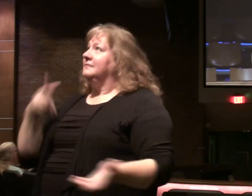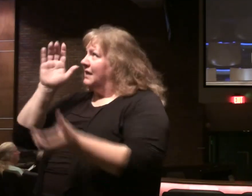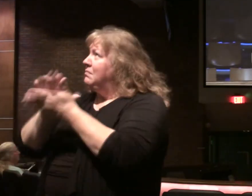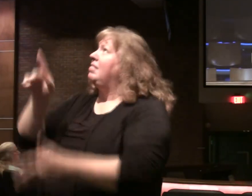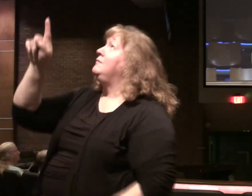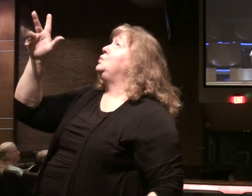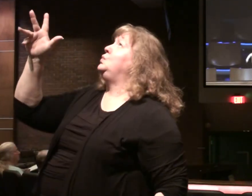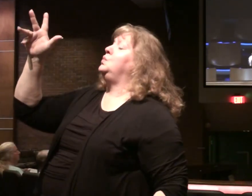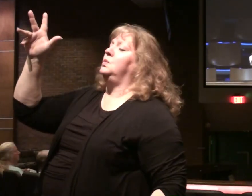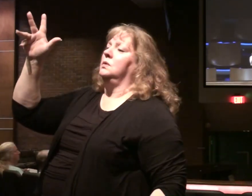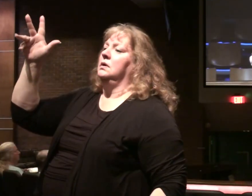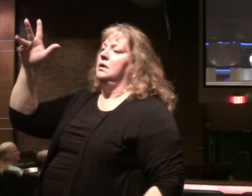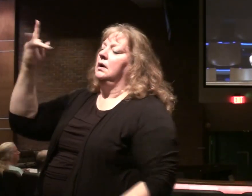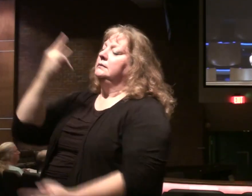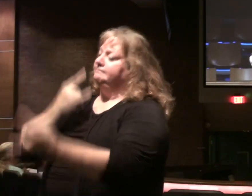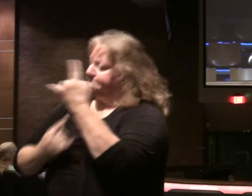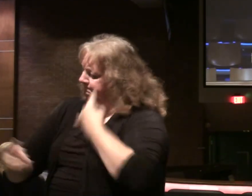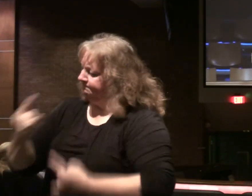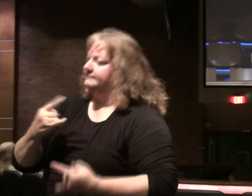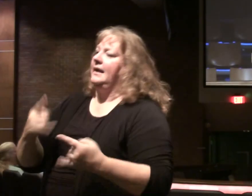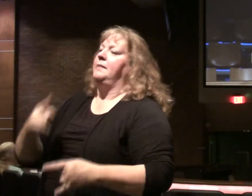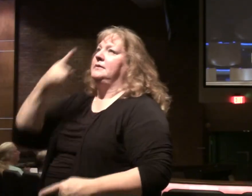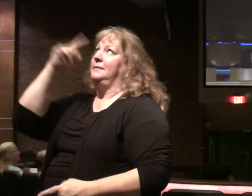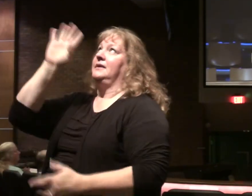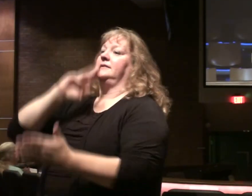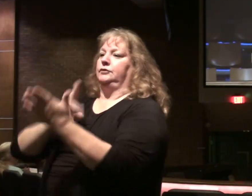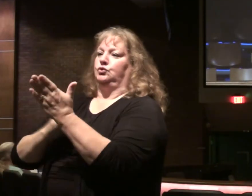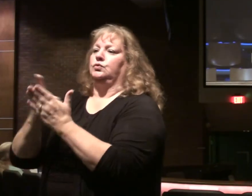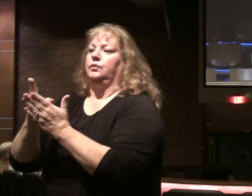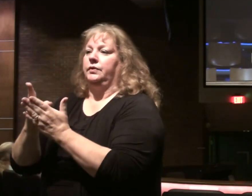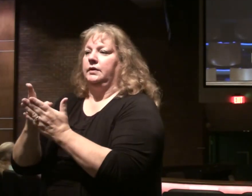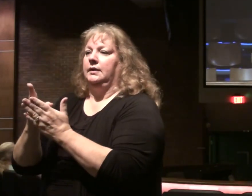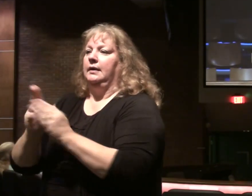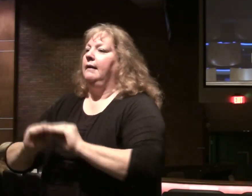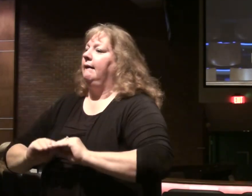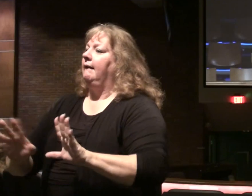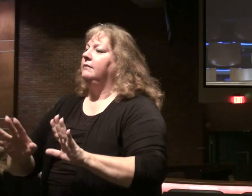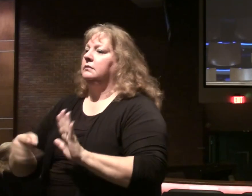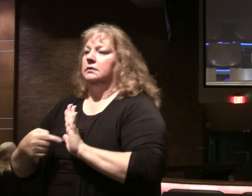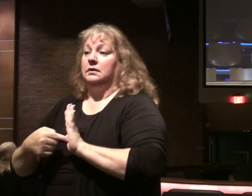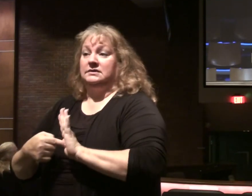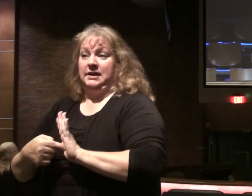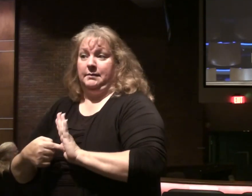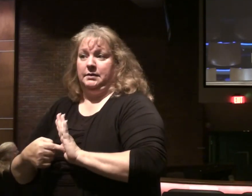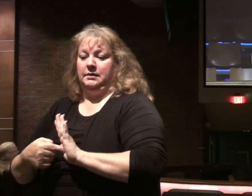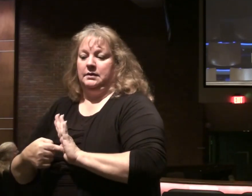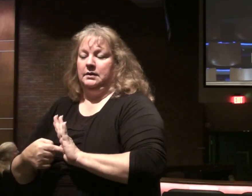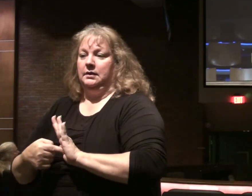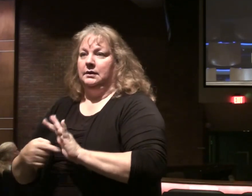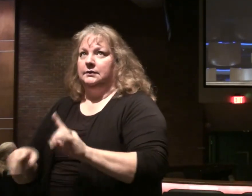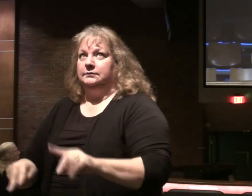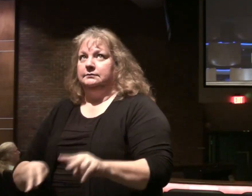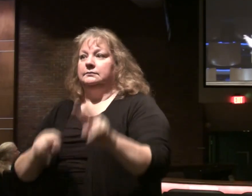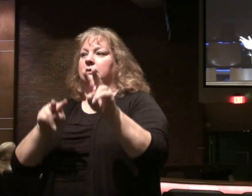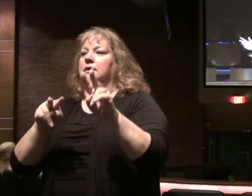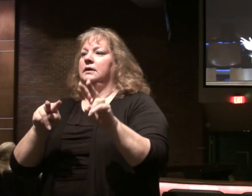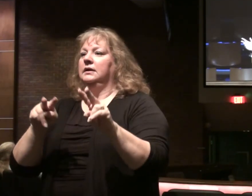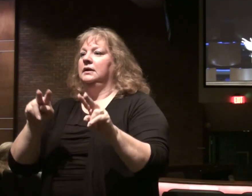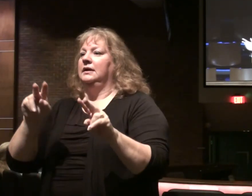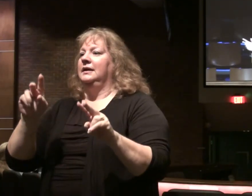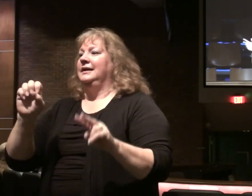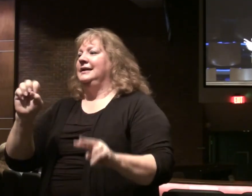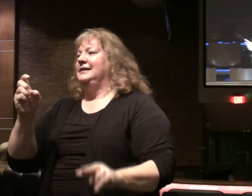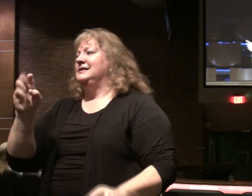word. Persecutions will come because of the word. Obviously an example today. High profile example. Sexual